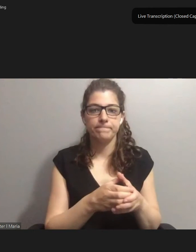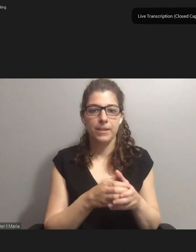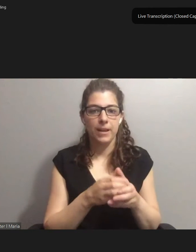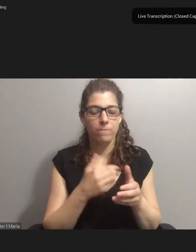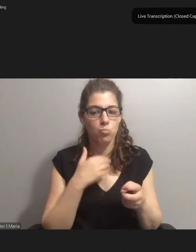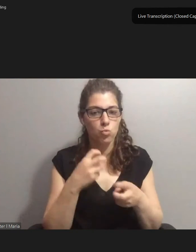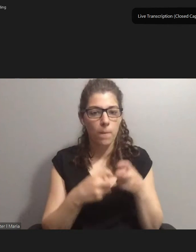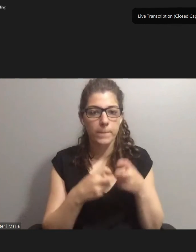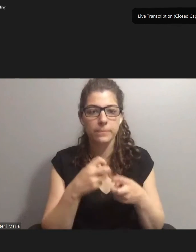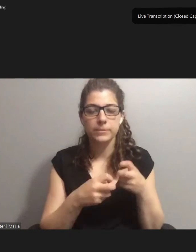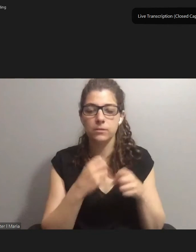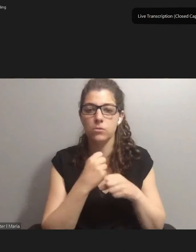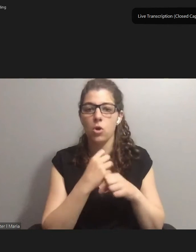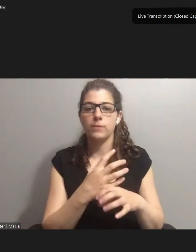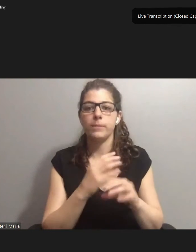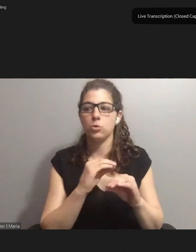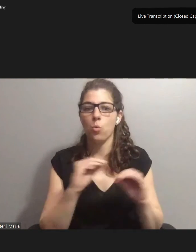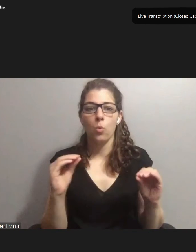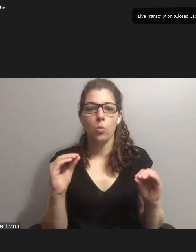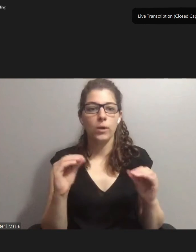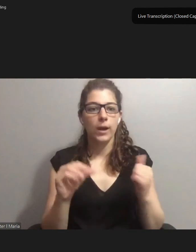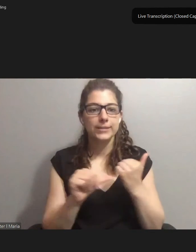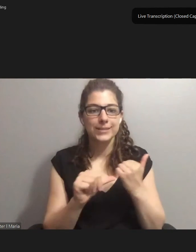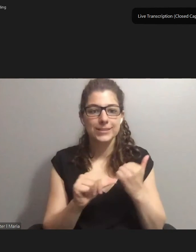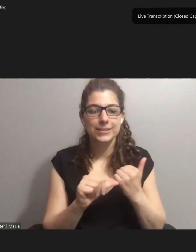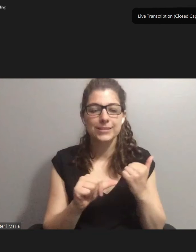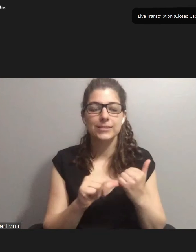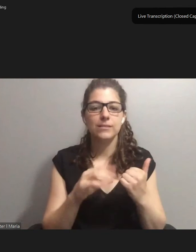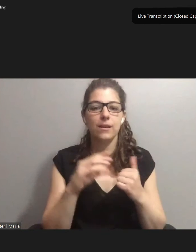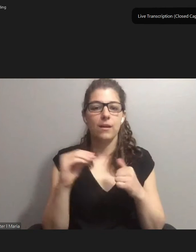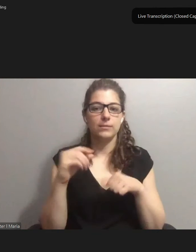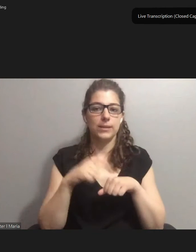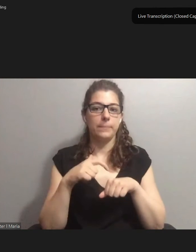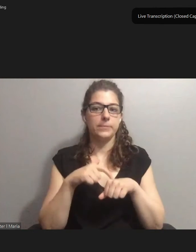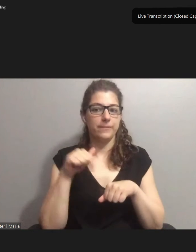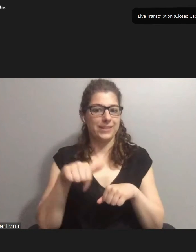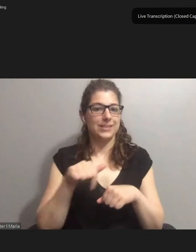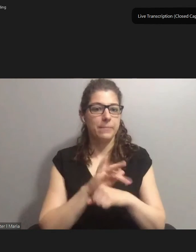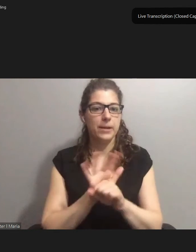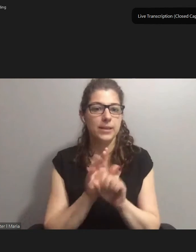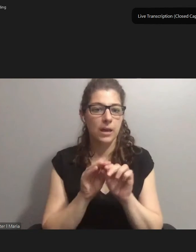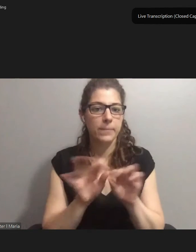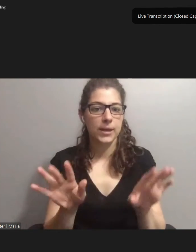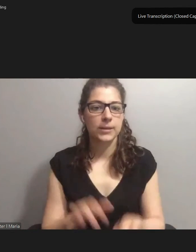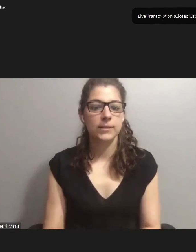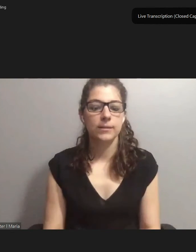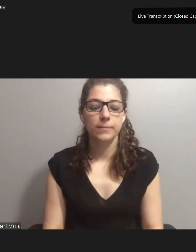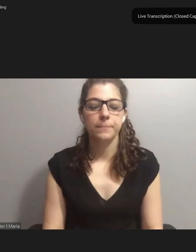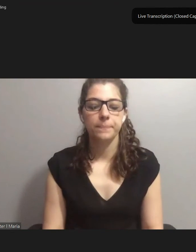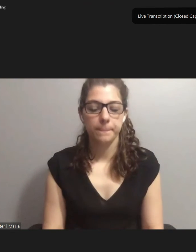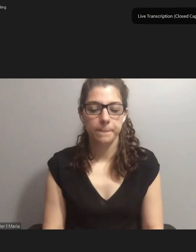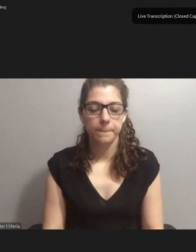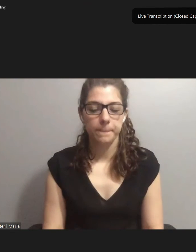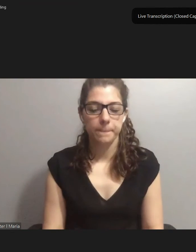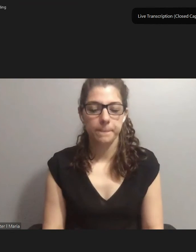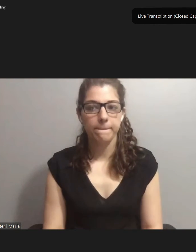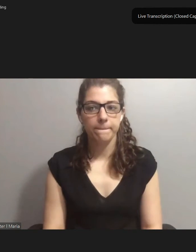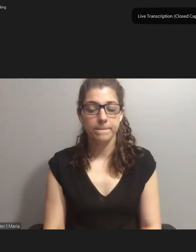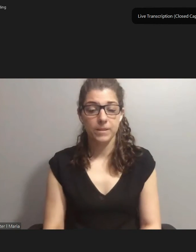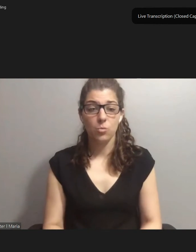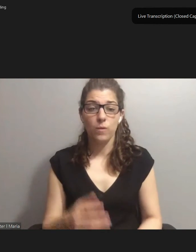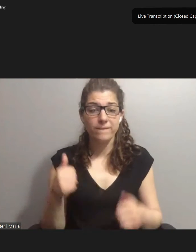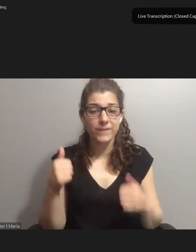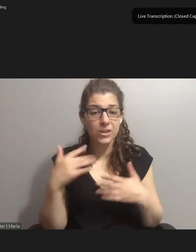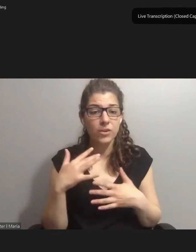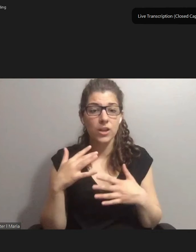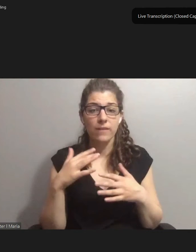caused by the lack of assistance in times of pandemic, and were fearful of